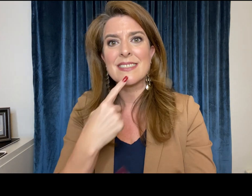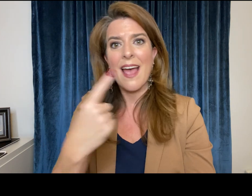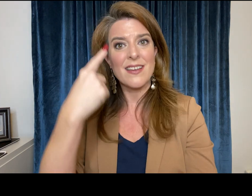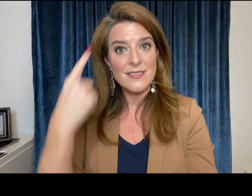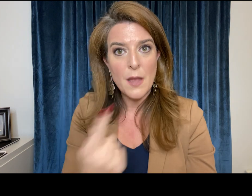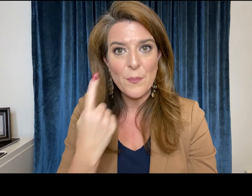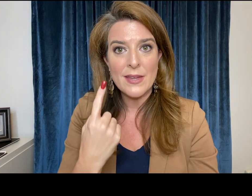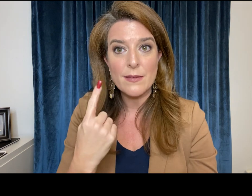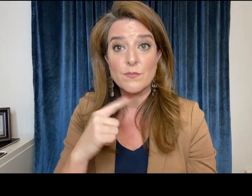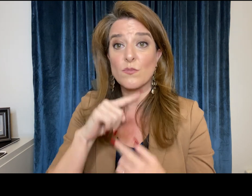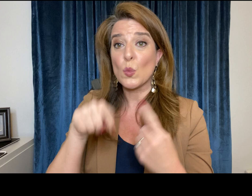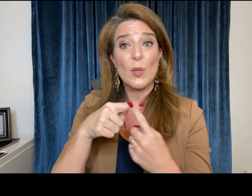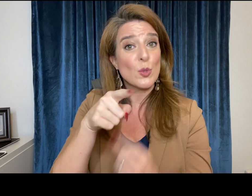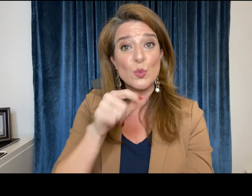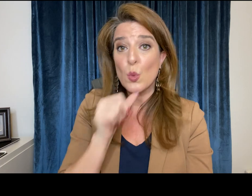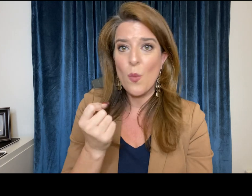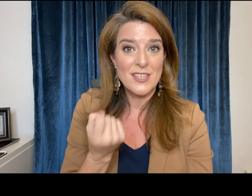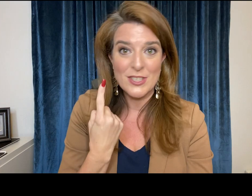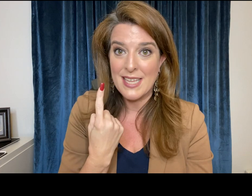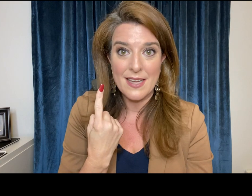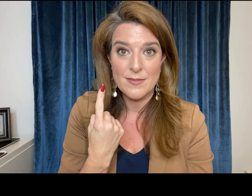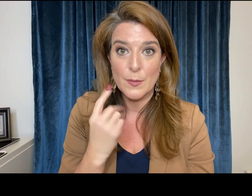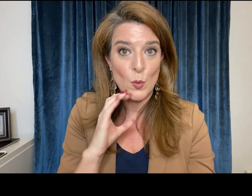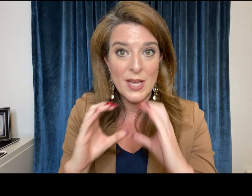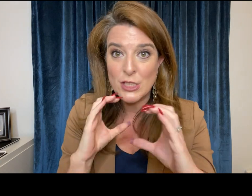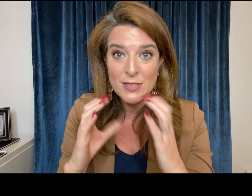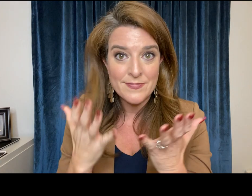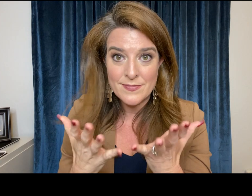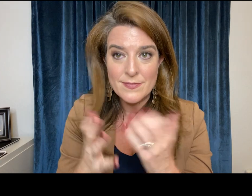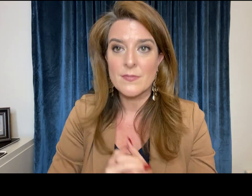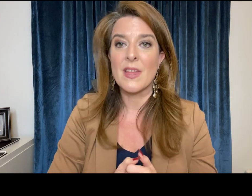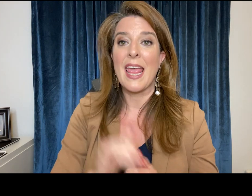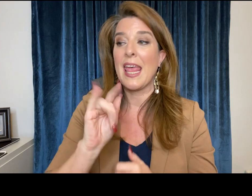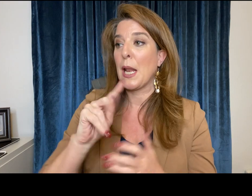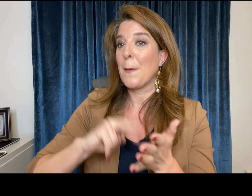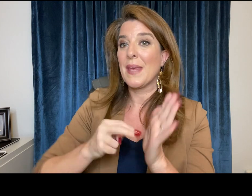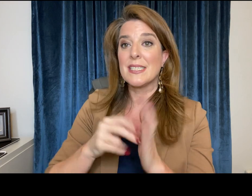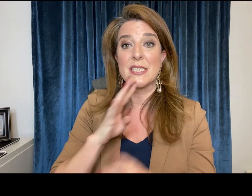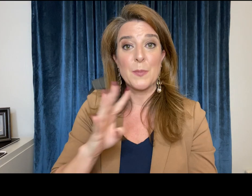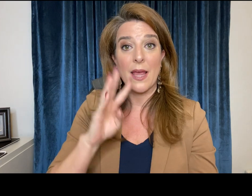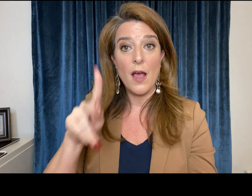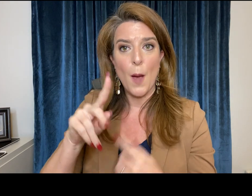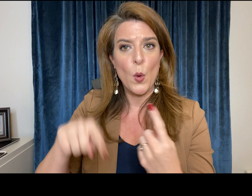and to say something whenever you're not understanding what's going on or communication that's taking place